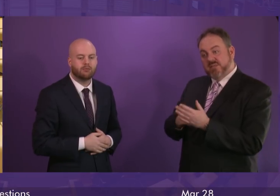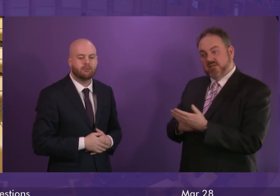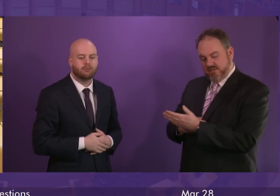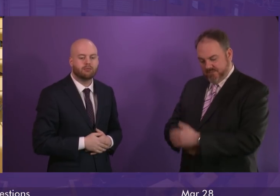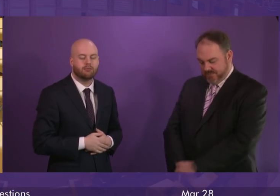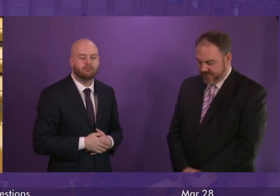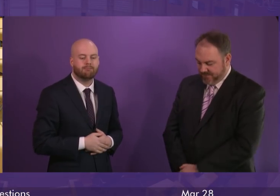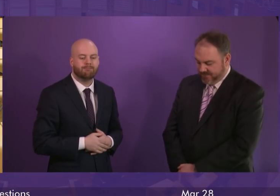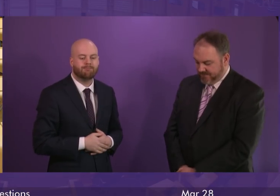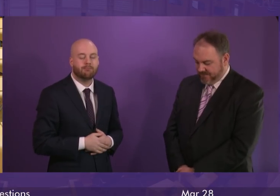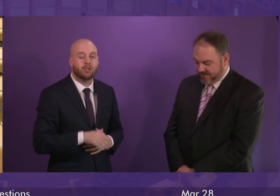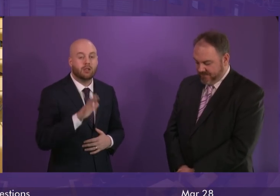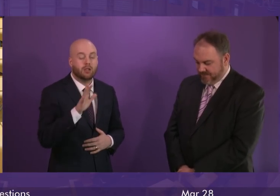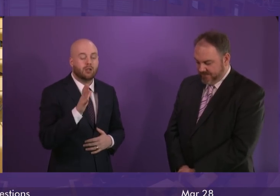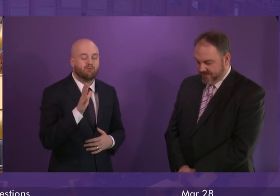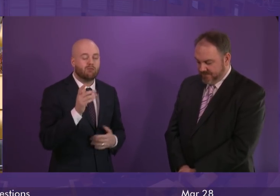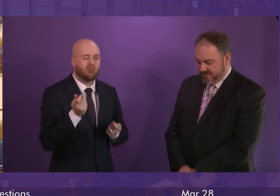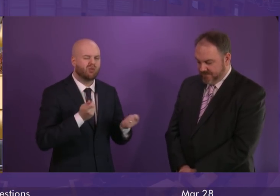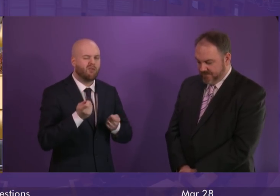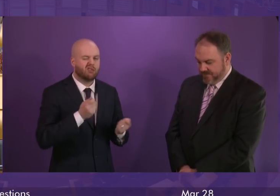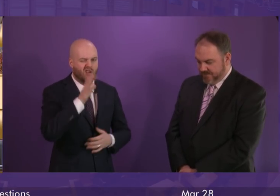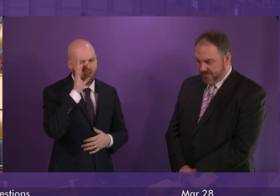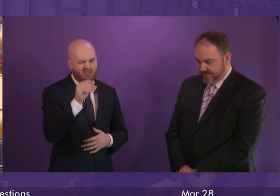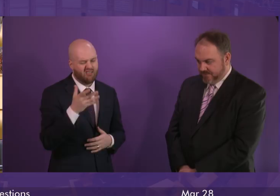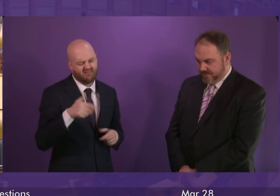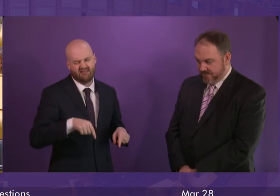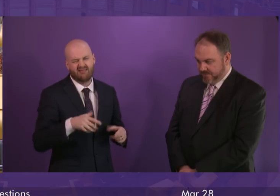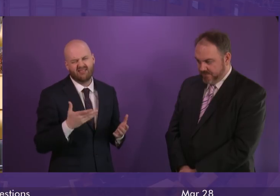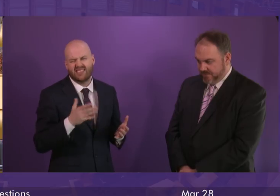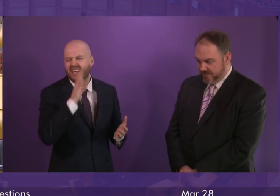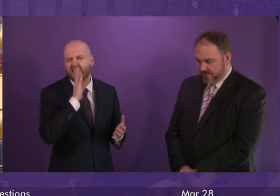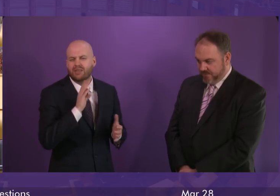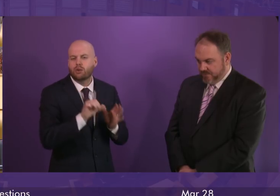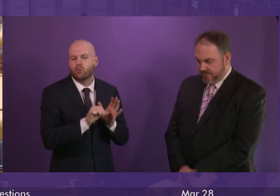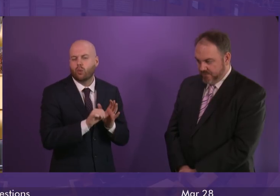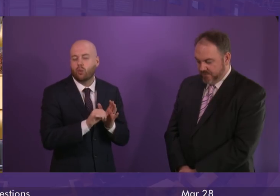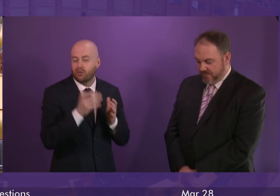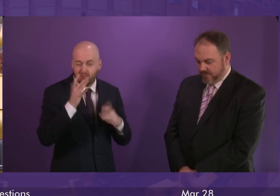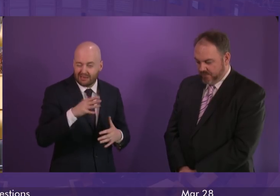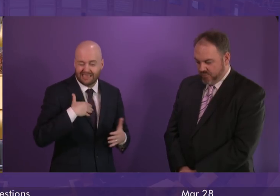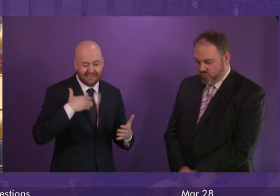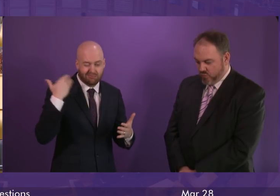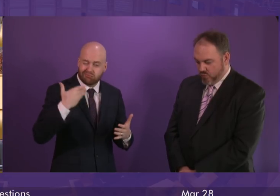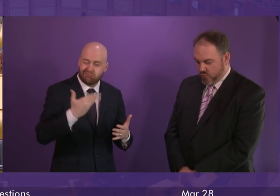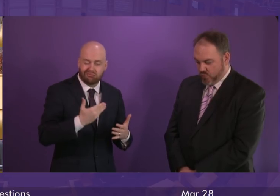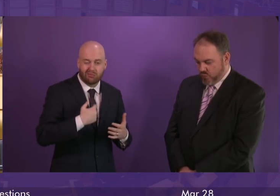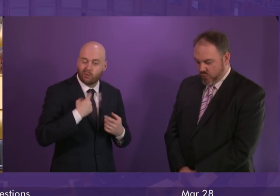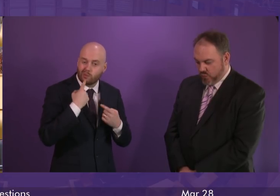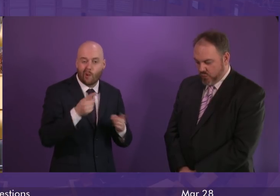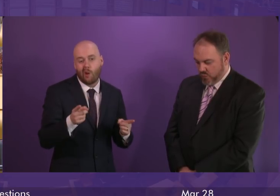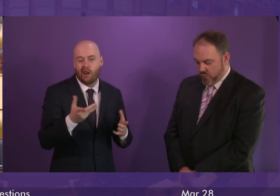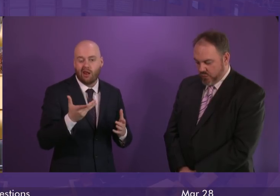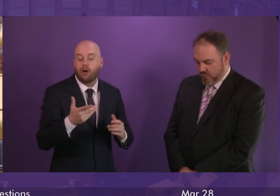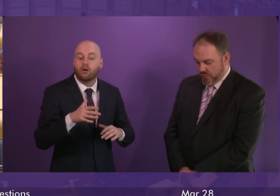officer, this is a serious issue. I'm on record, not just today, but on many occasions, as saying I think poverty rates generally